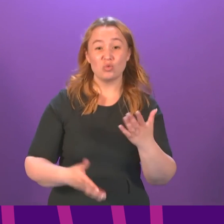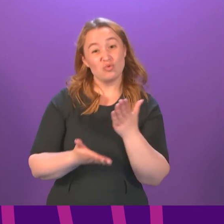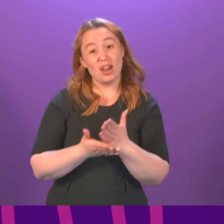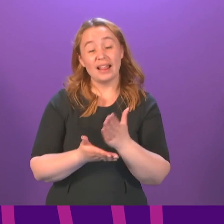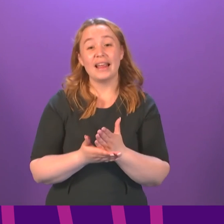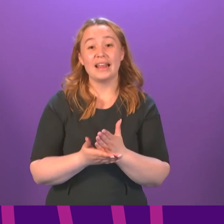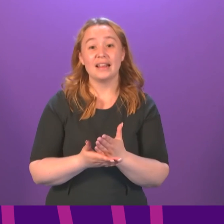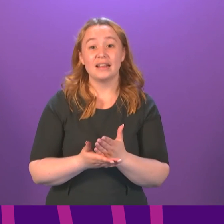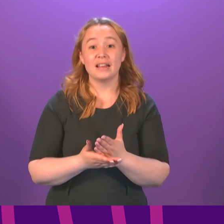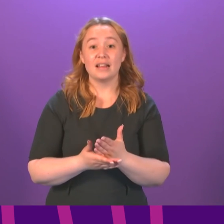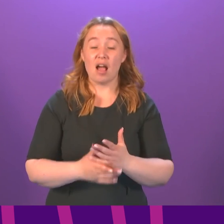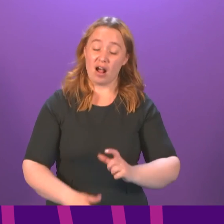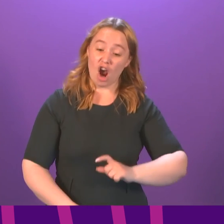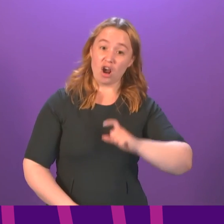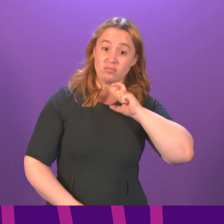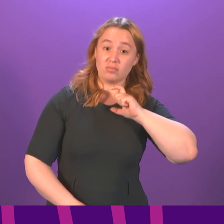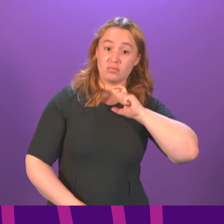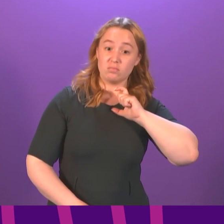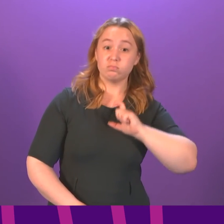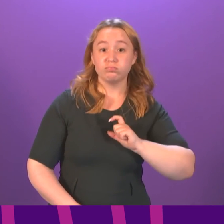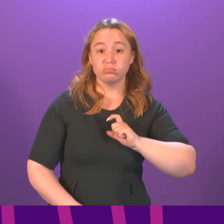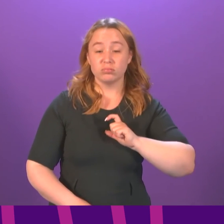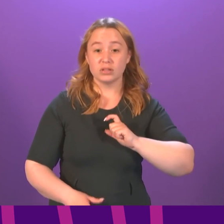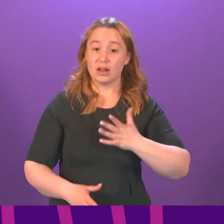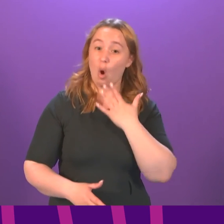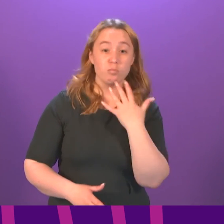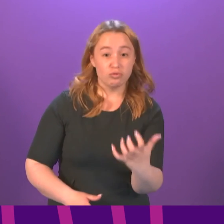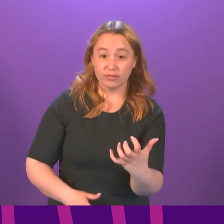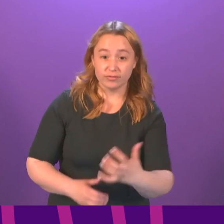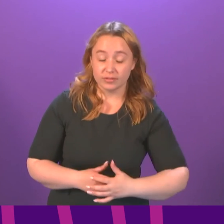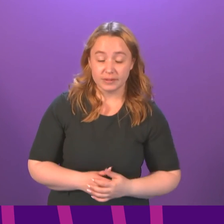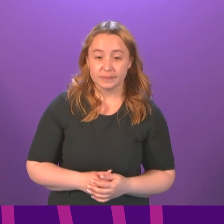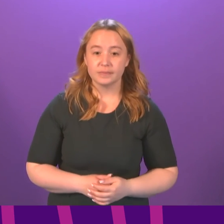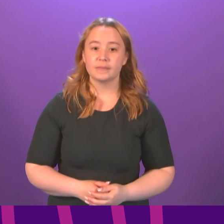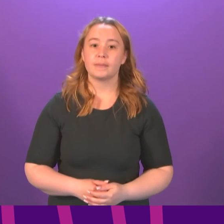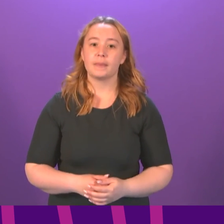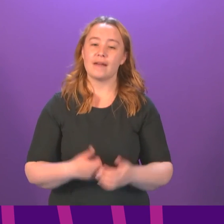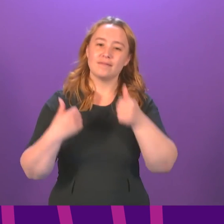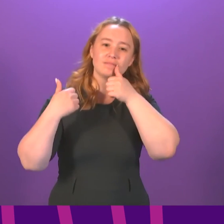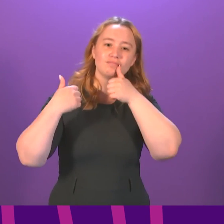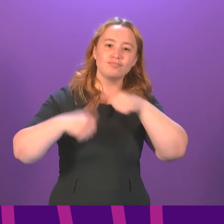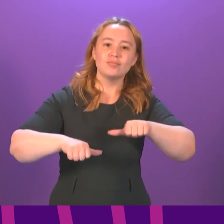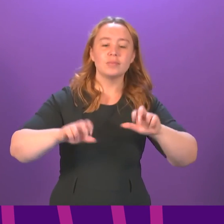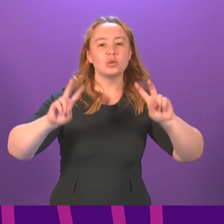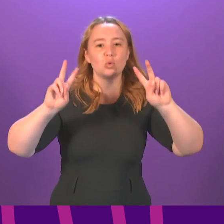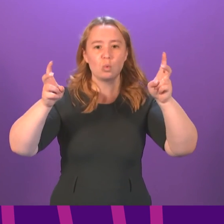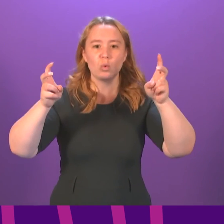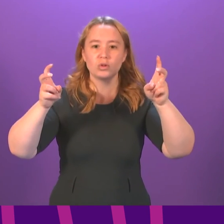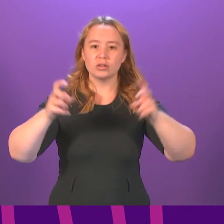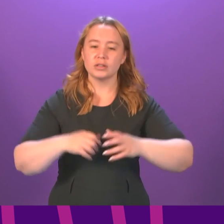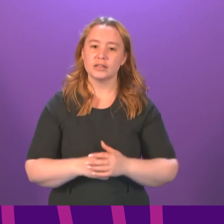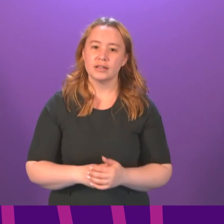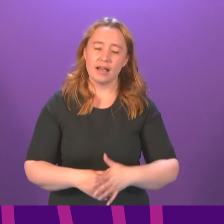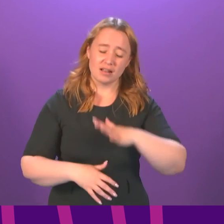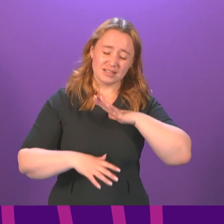you have less courage. There's a famous quote, Teague makes cowards of us all.